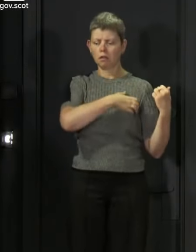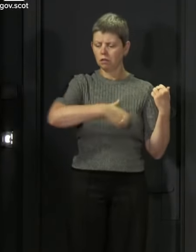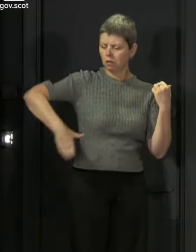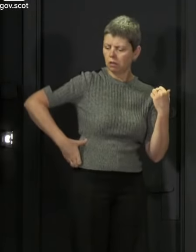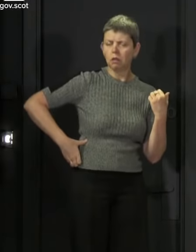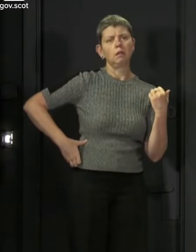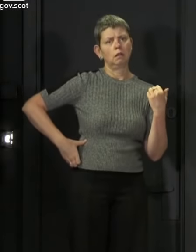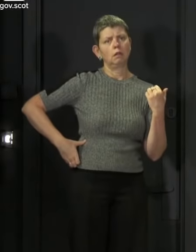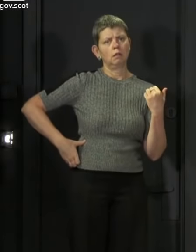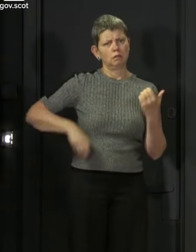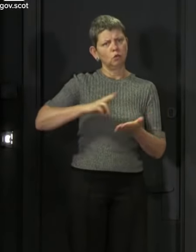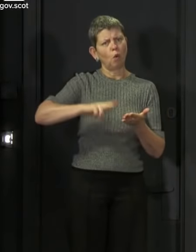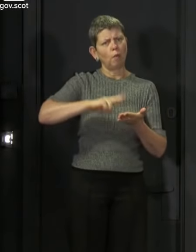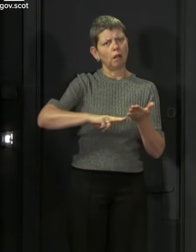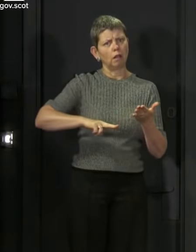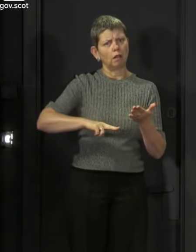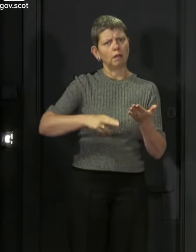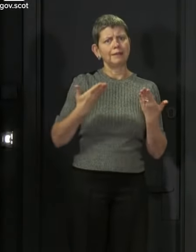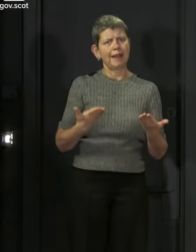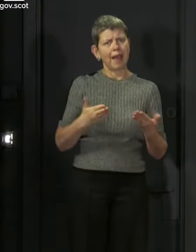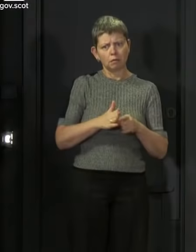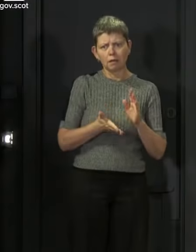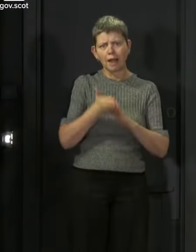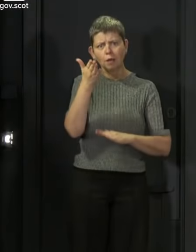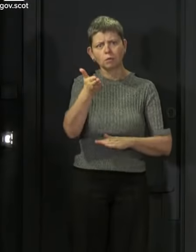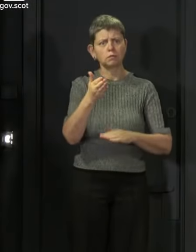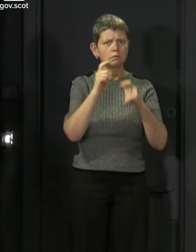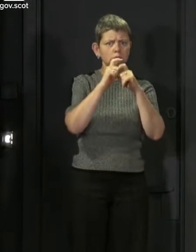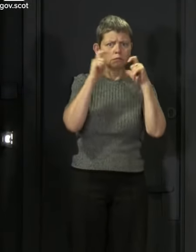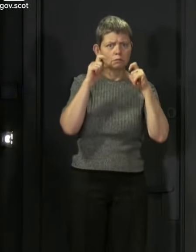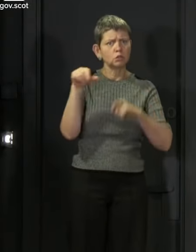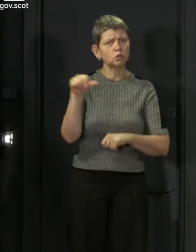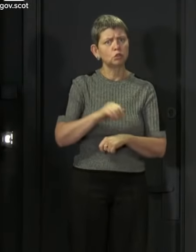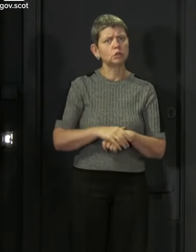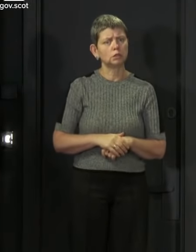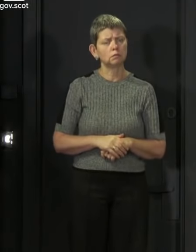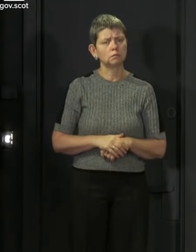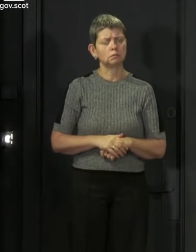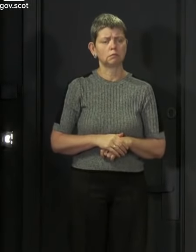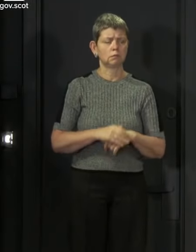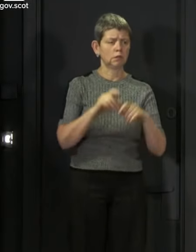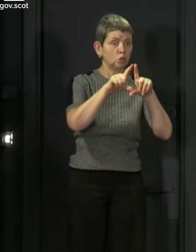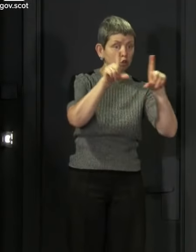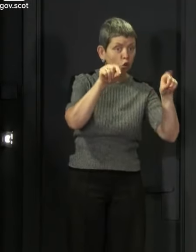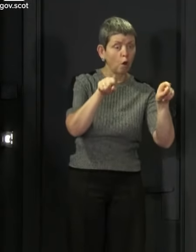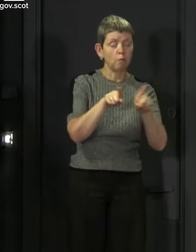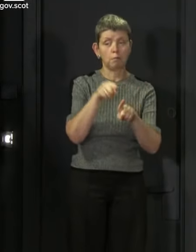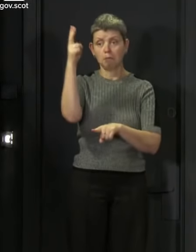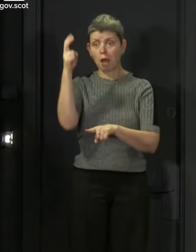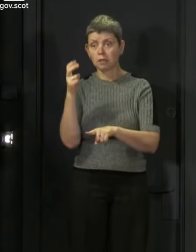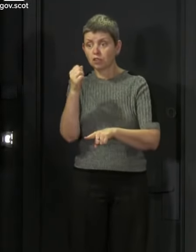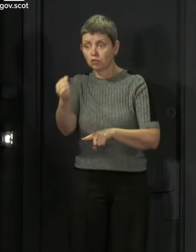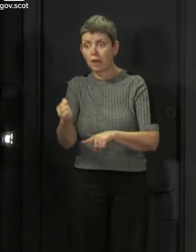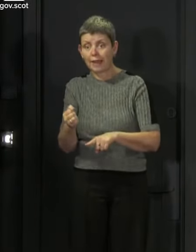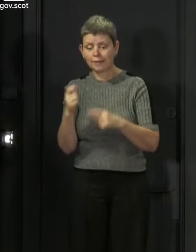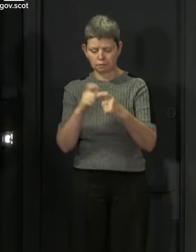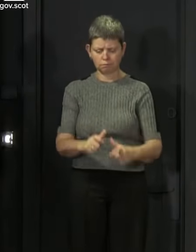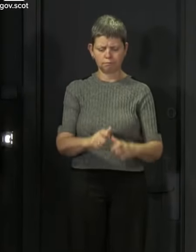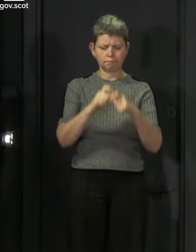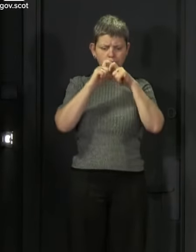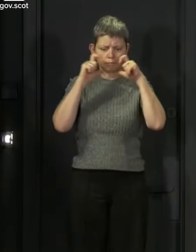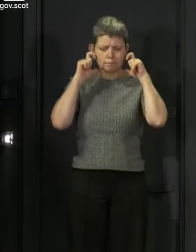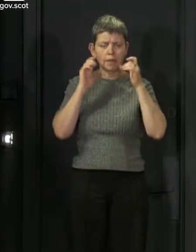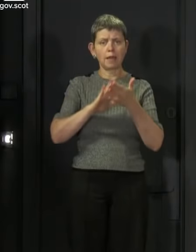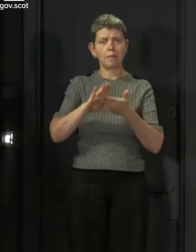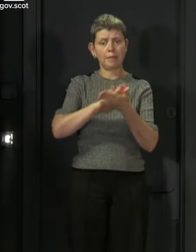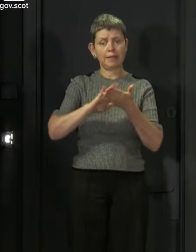already. If you wear a face covering in a shop or on a bus or a train, it reduces your chances of passing the virus on to other